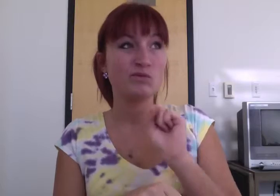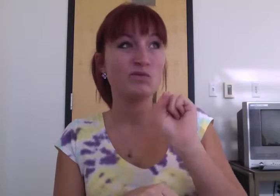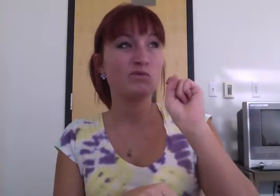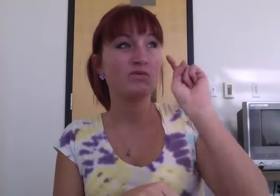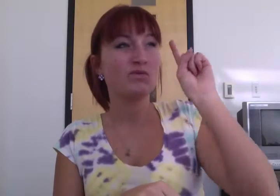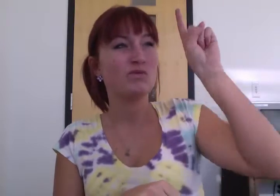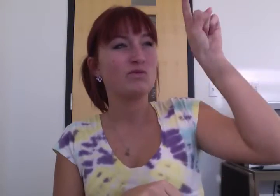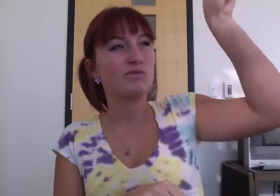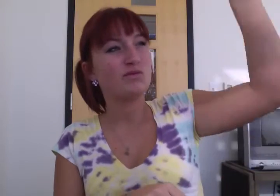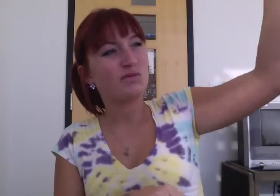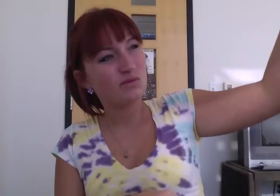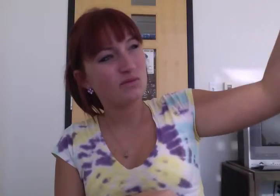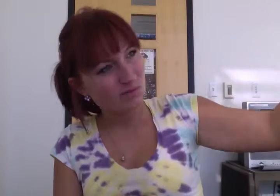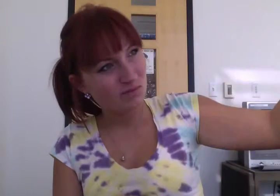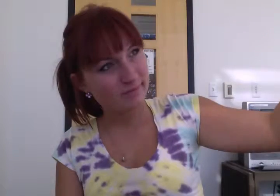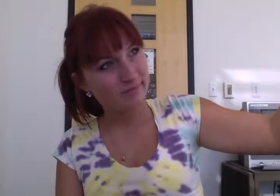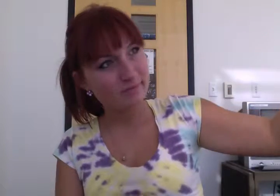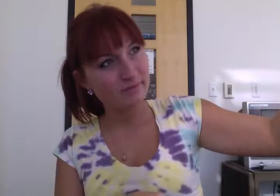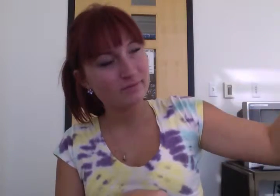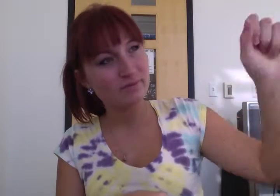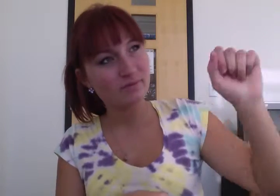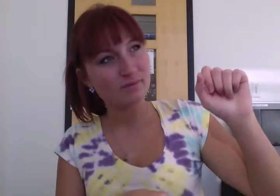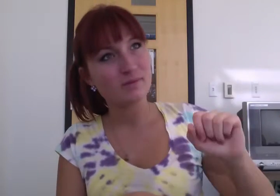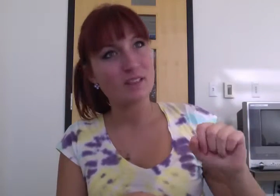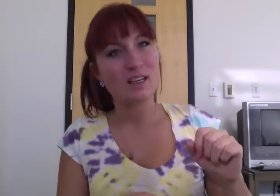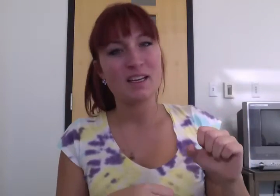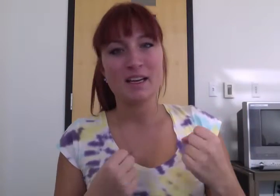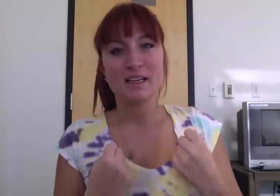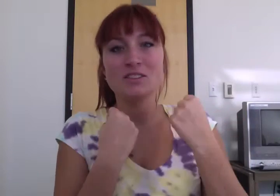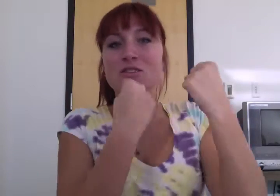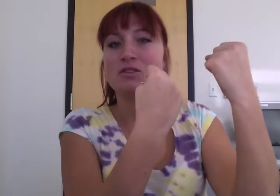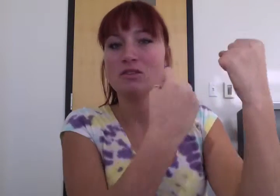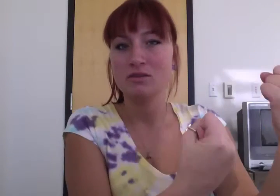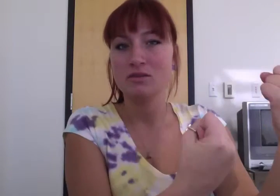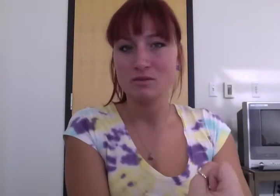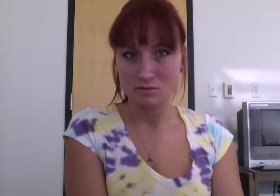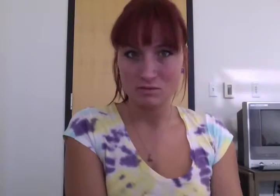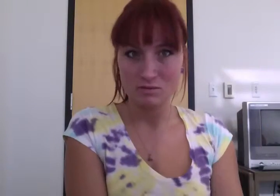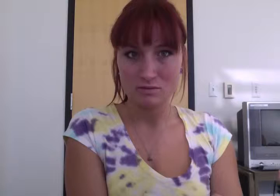It's not just something you take, it's giving